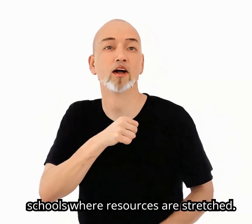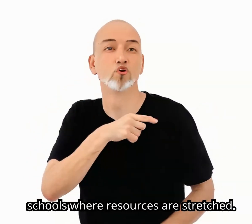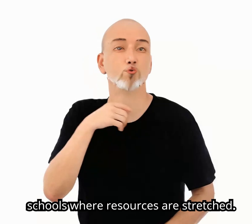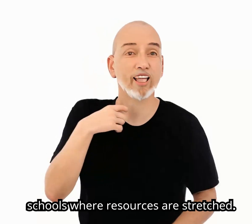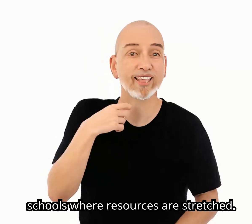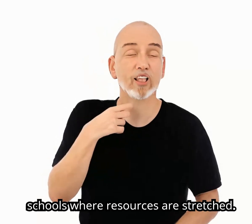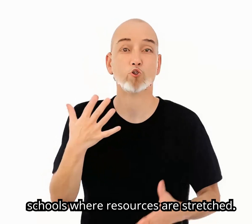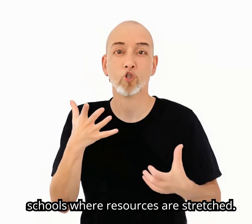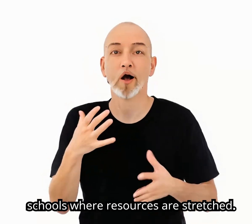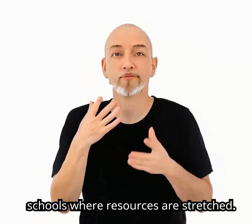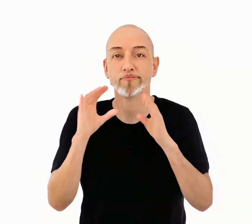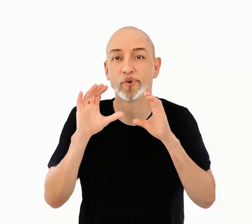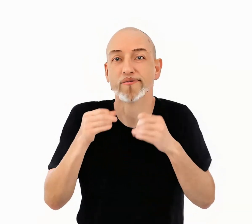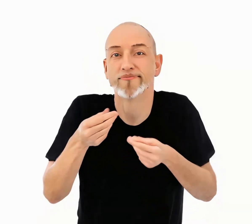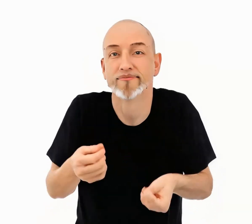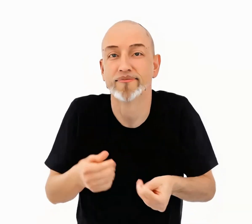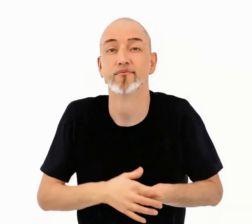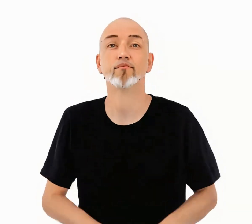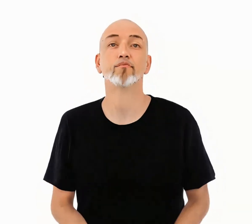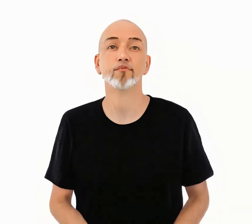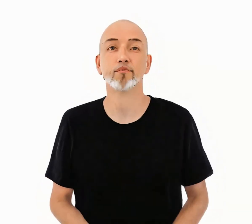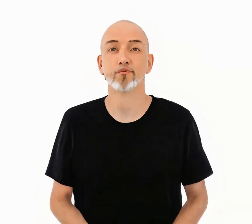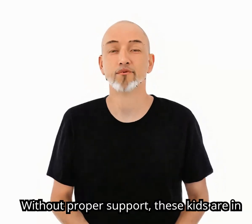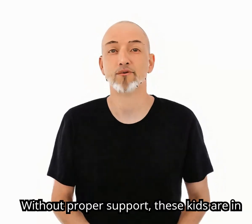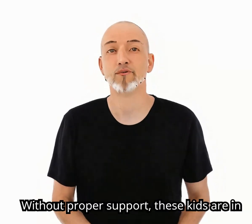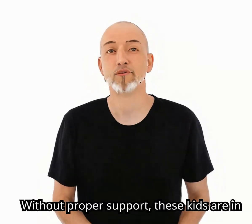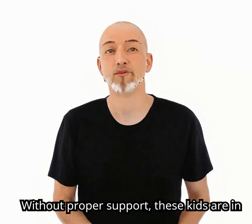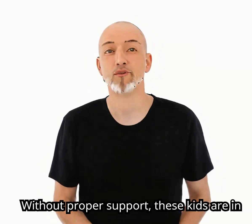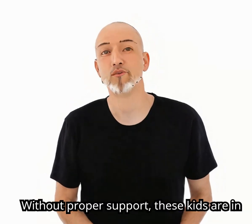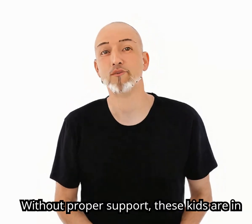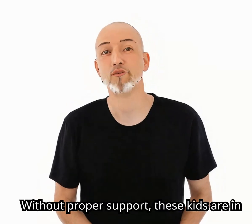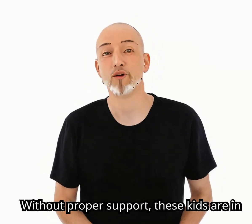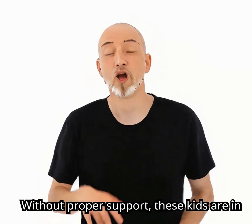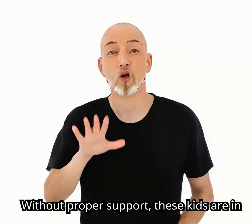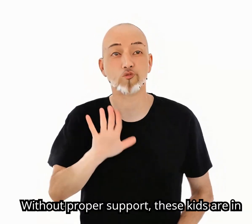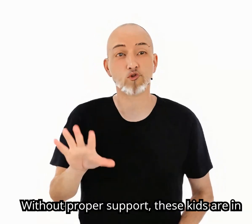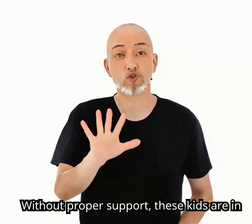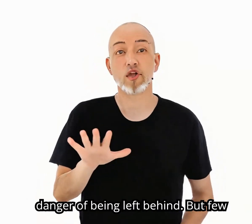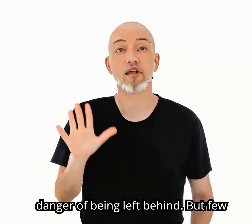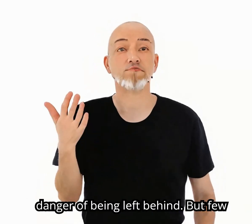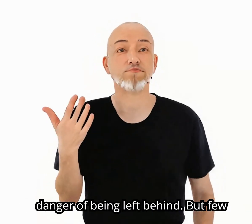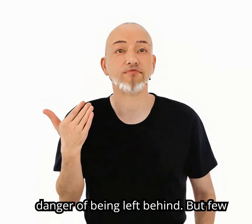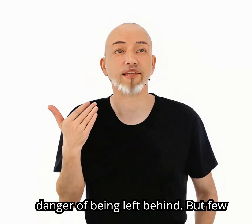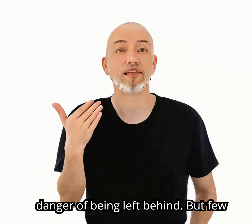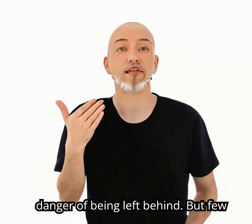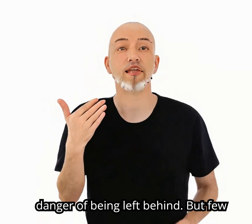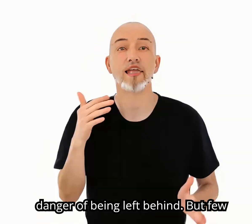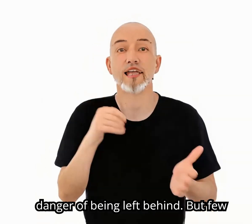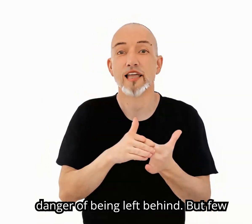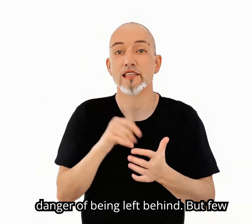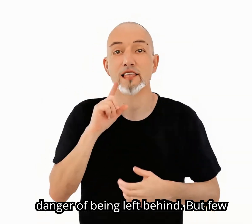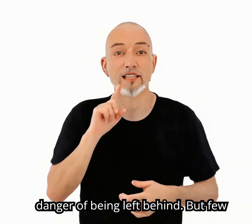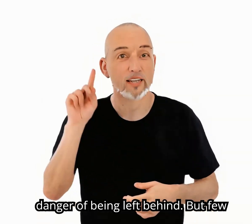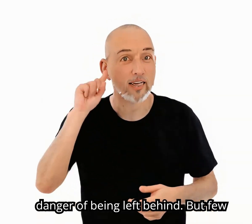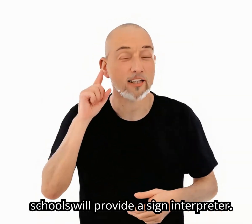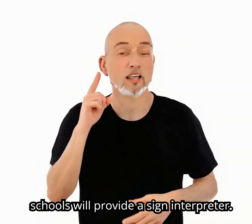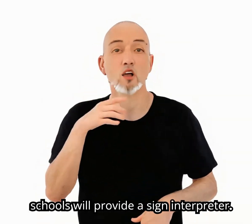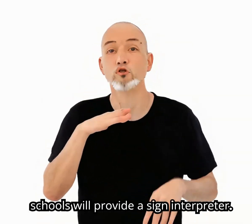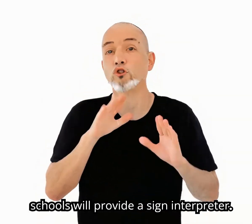resources are stretched. Without proper support, these kids are in danger of being left behind, but few schools will